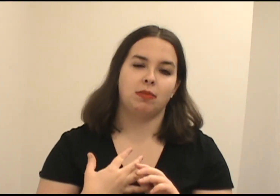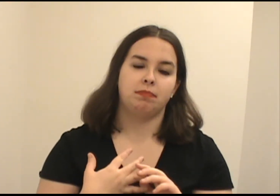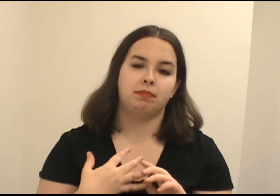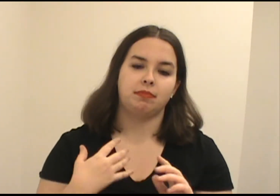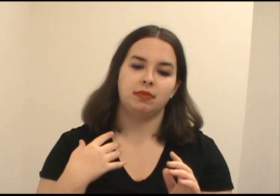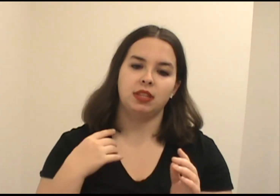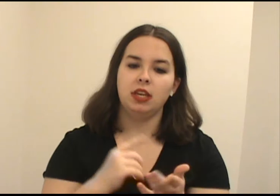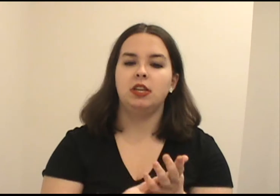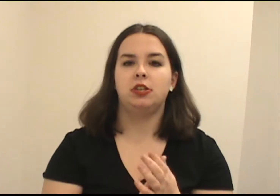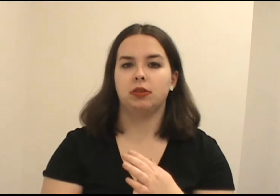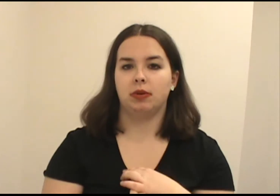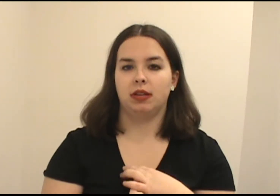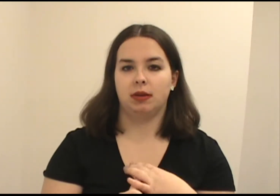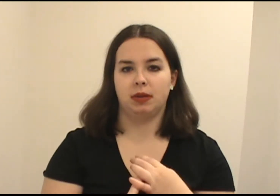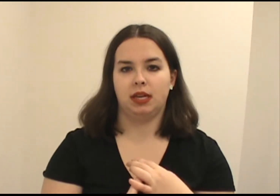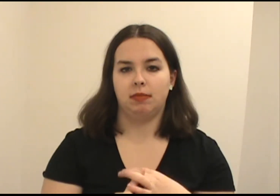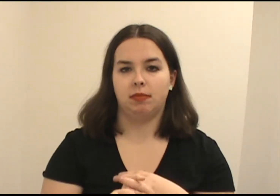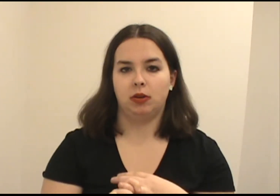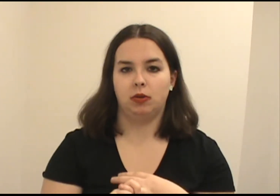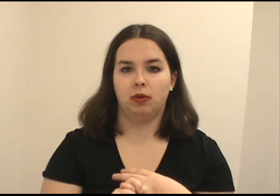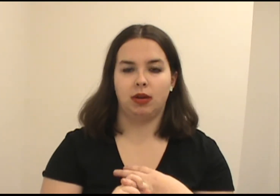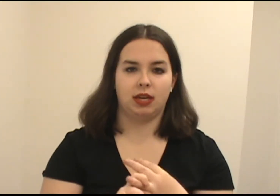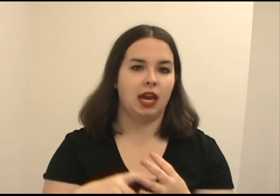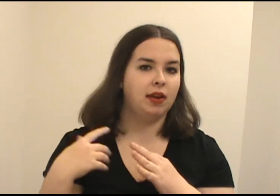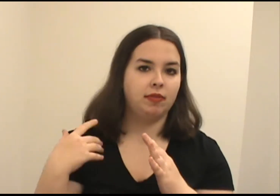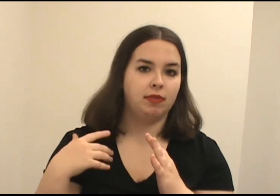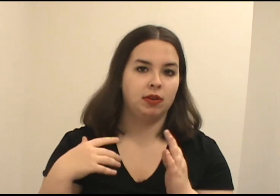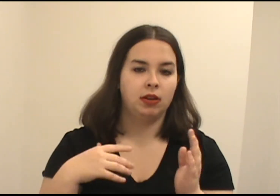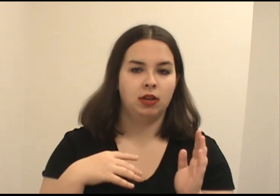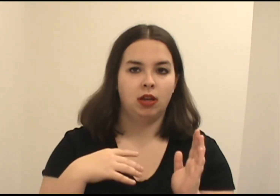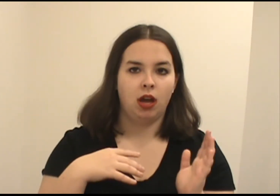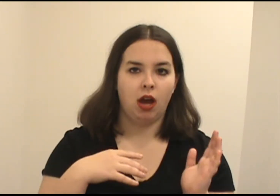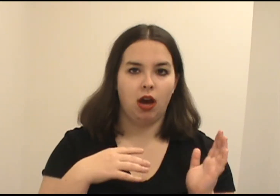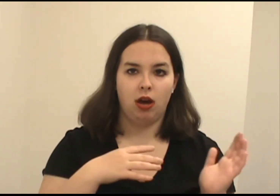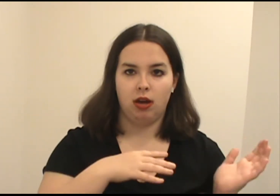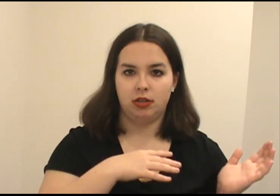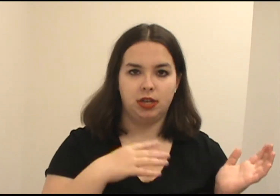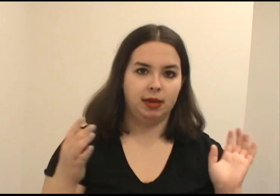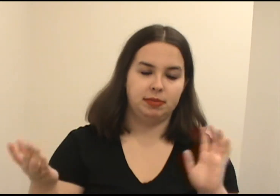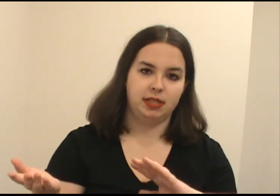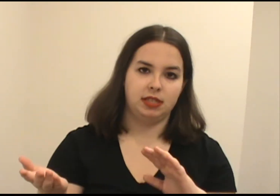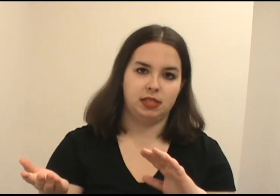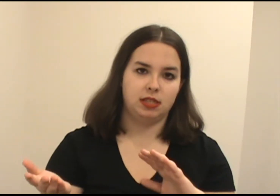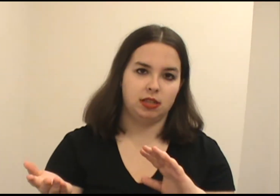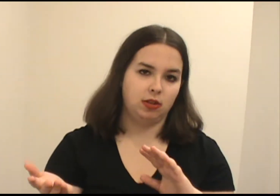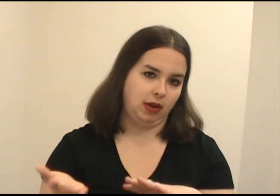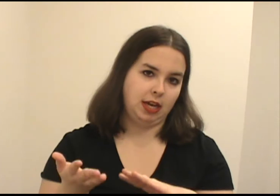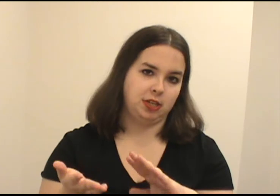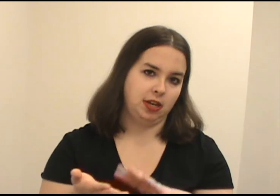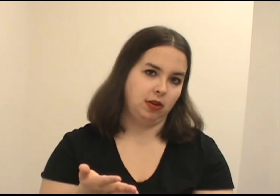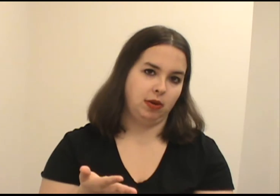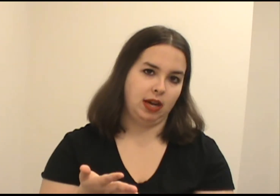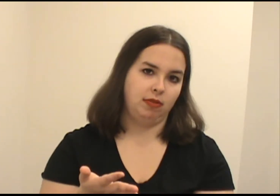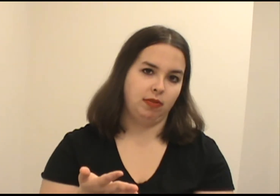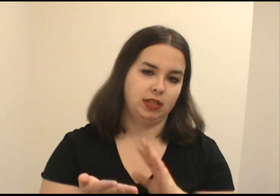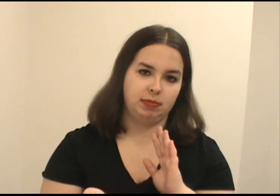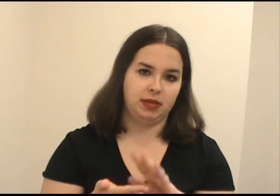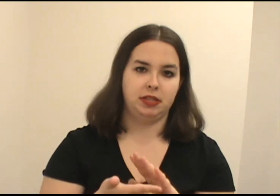Children of Liberty who gave James this location and go ahead for this potential